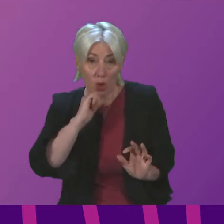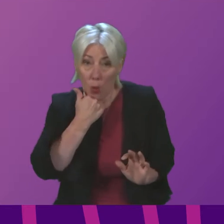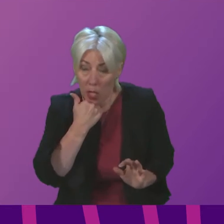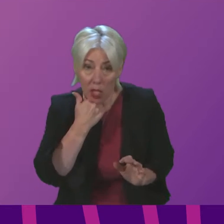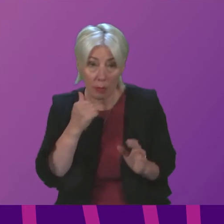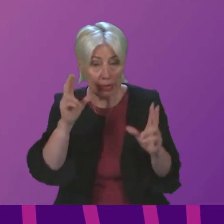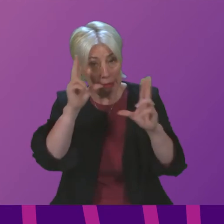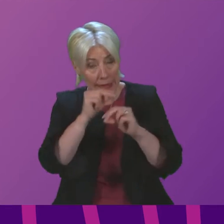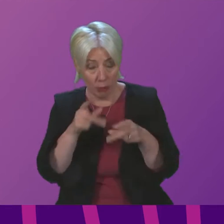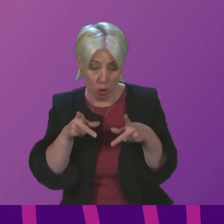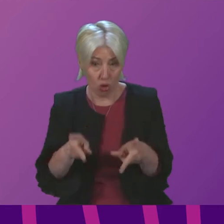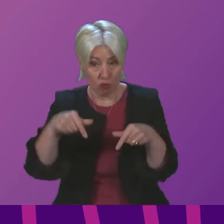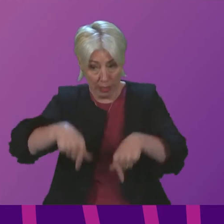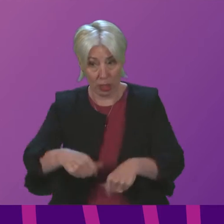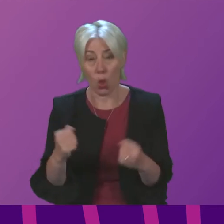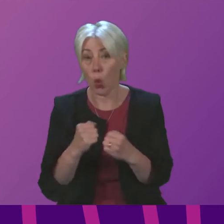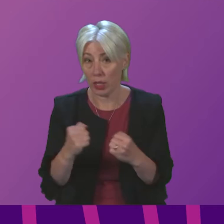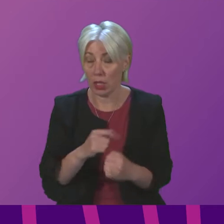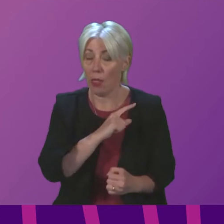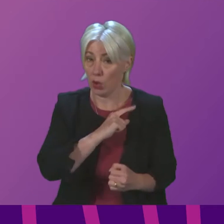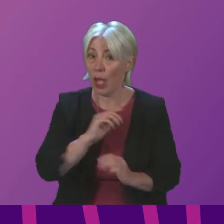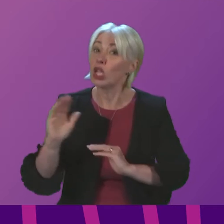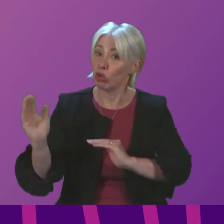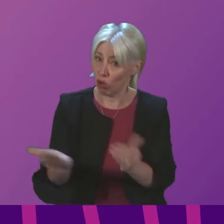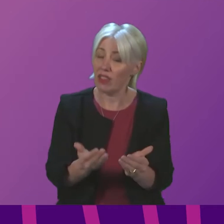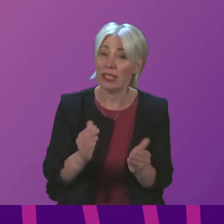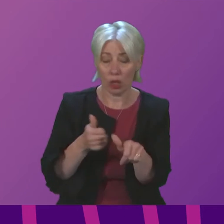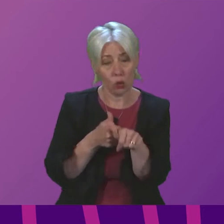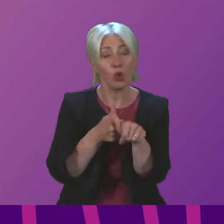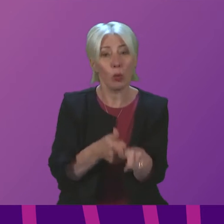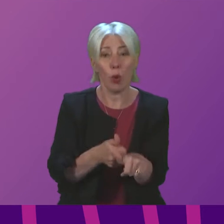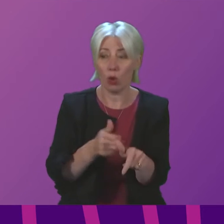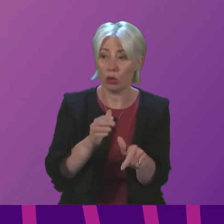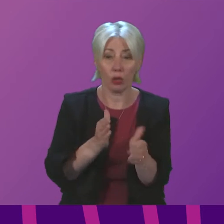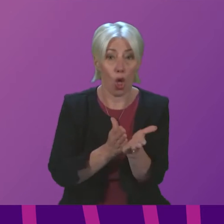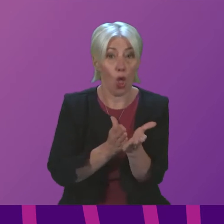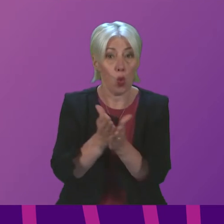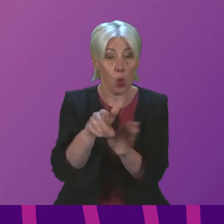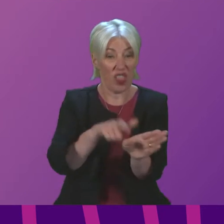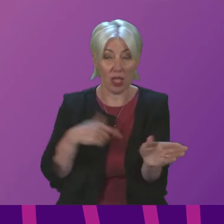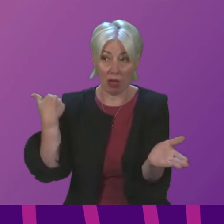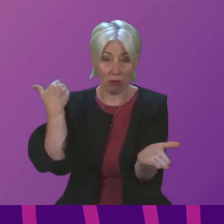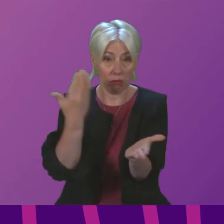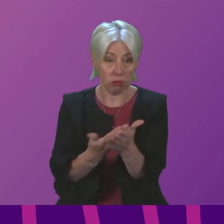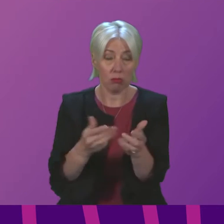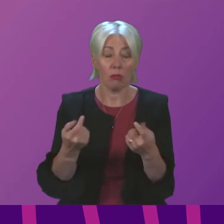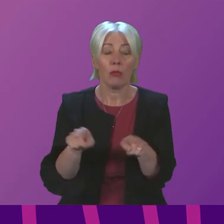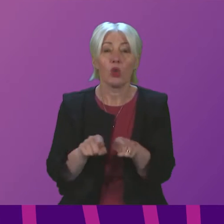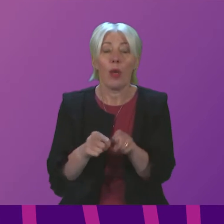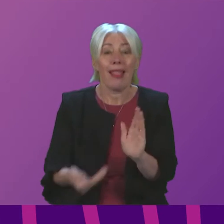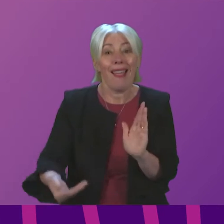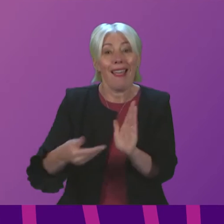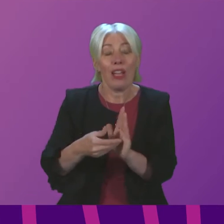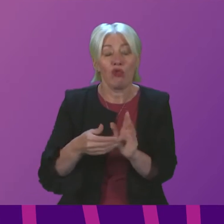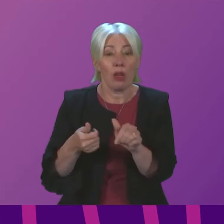this winter, and that's why we have services in place to support people all over the year and with additional services for people at